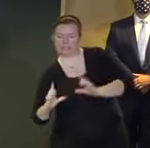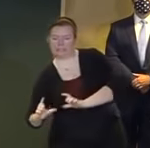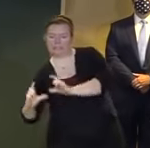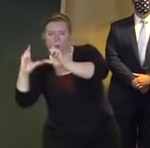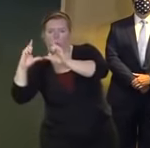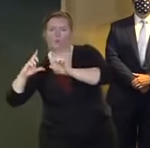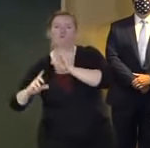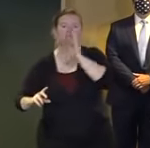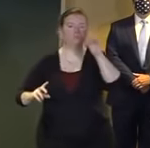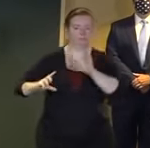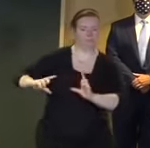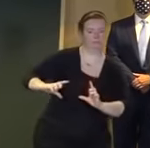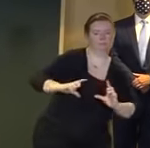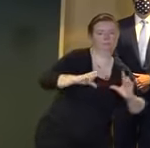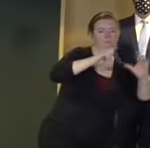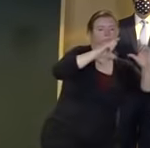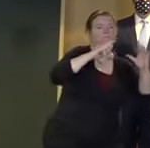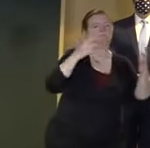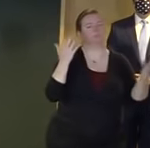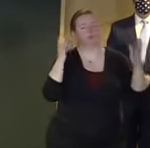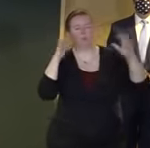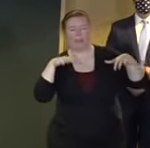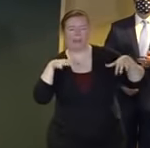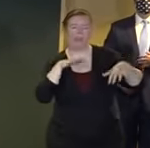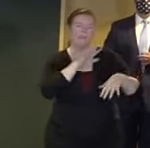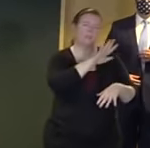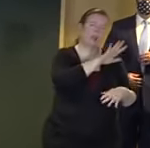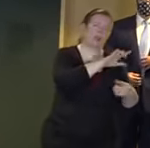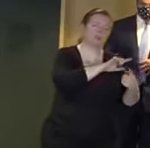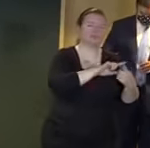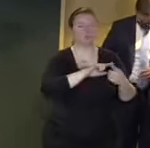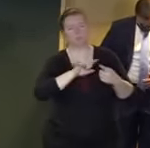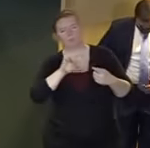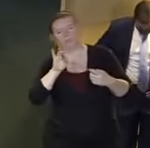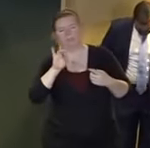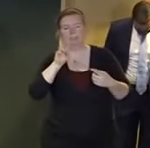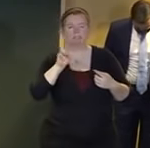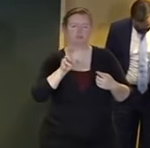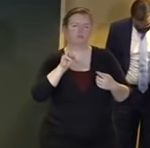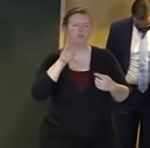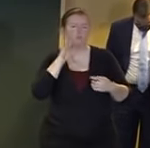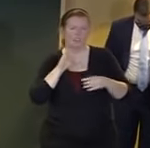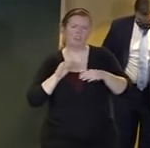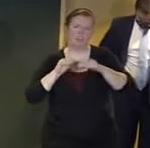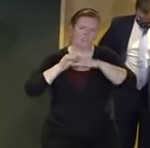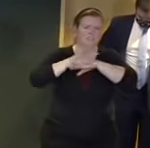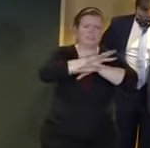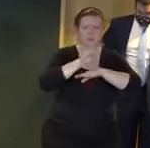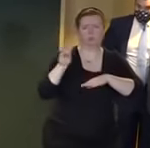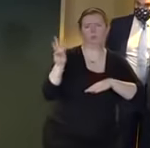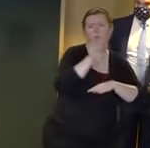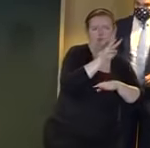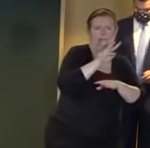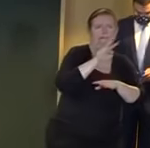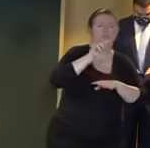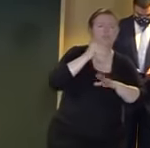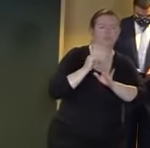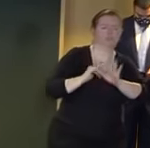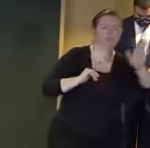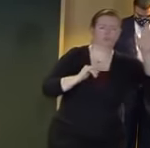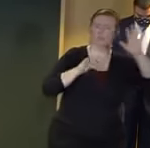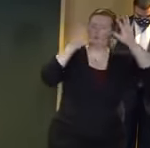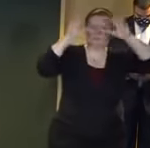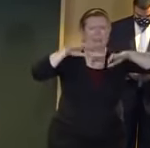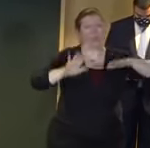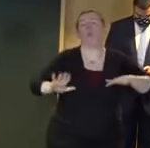be up to five inches is more likely heaviest in the western part of the state but all of the state will get rain all of the state is